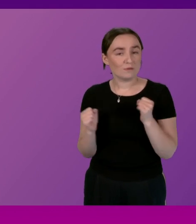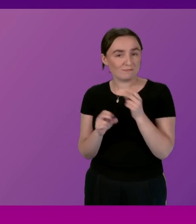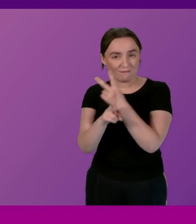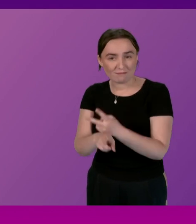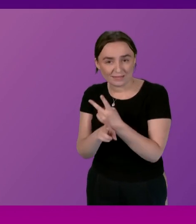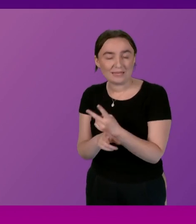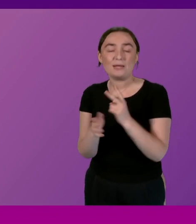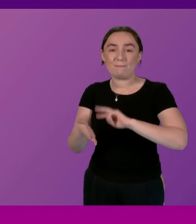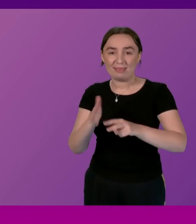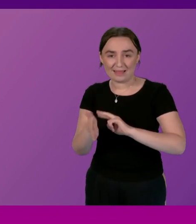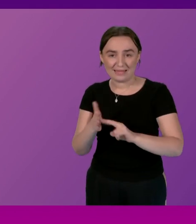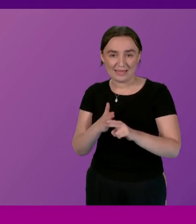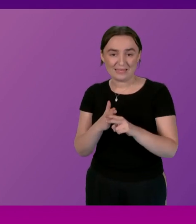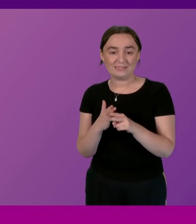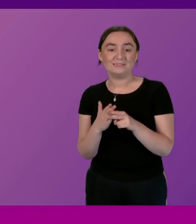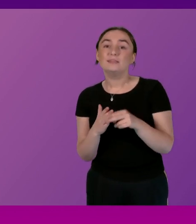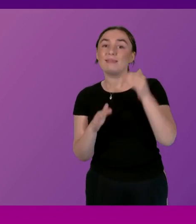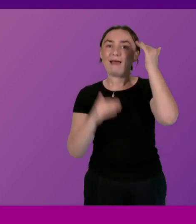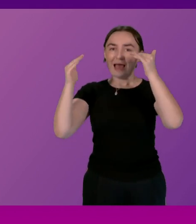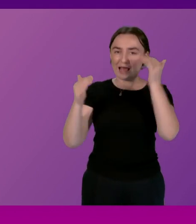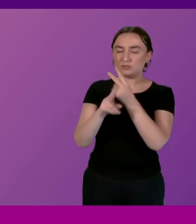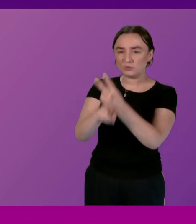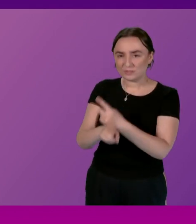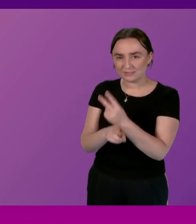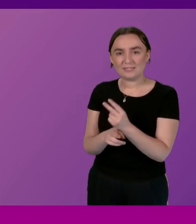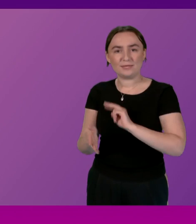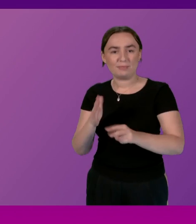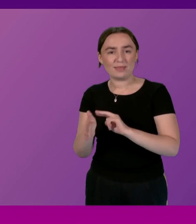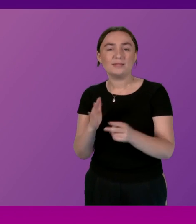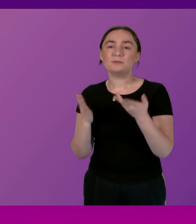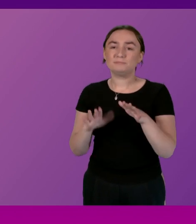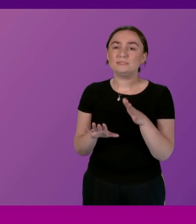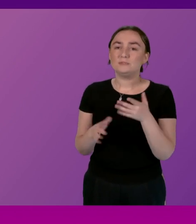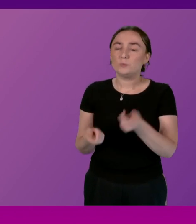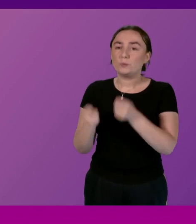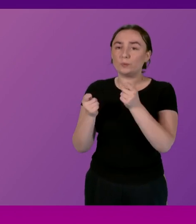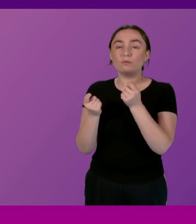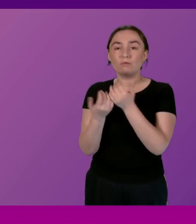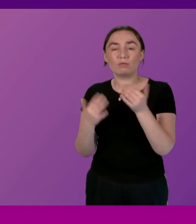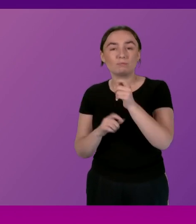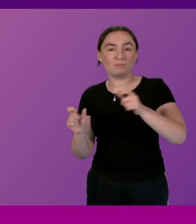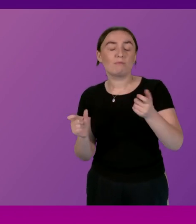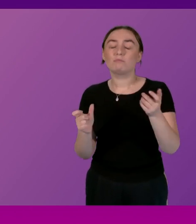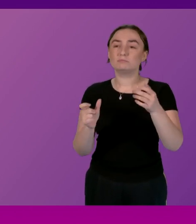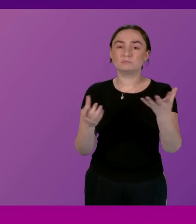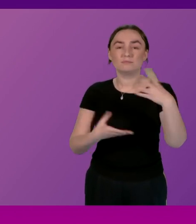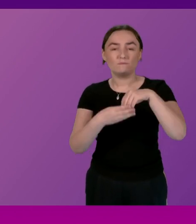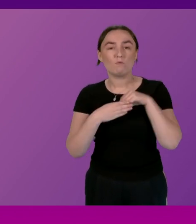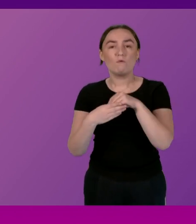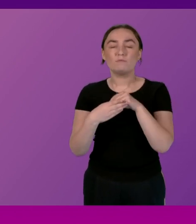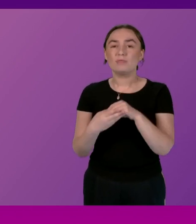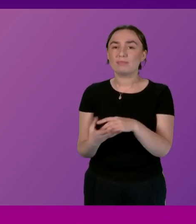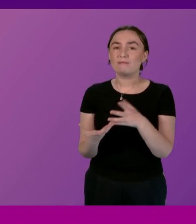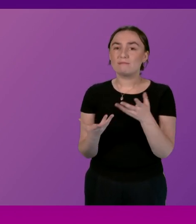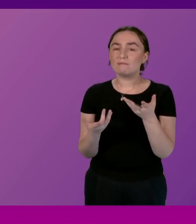adult social care workforce and winter planning was quite rightly emphasised by many stakeholders by officials and the Cabinet Secretary and the recruitment and